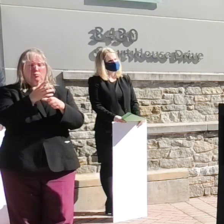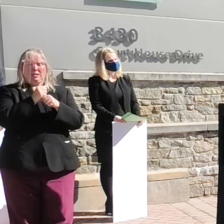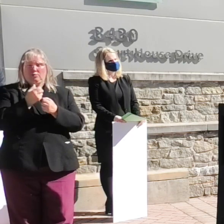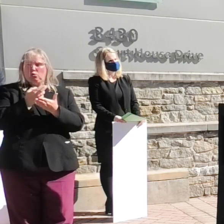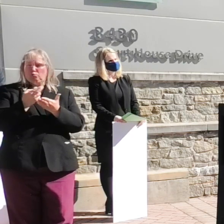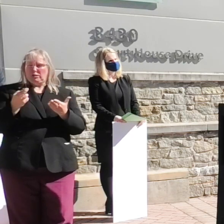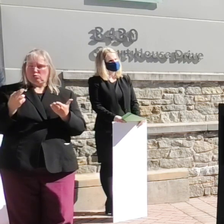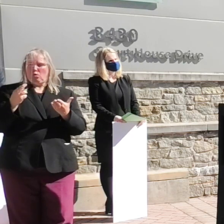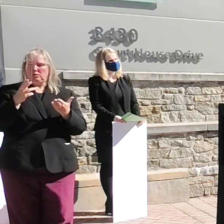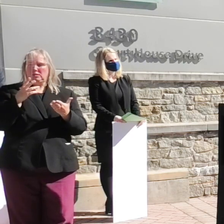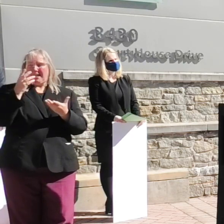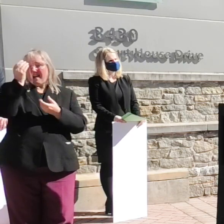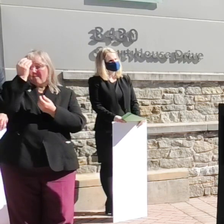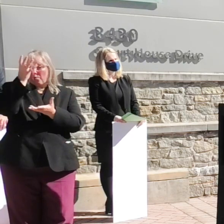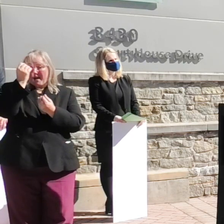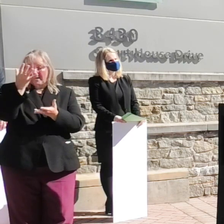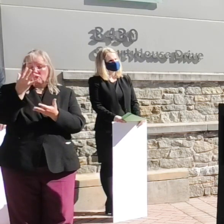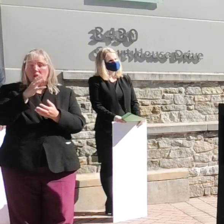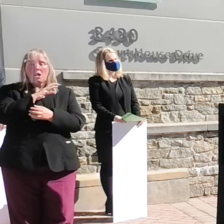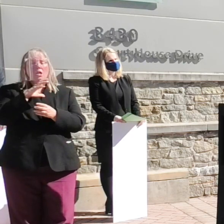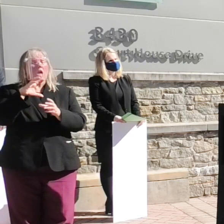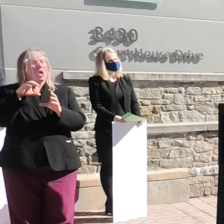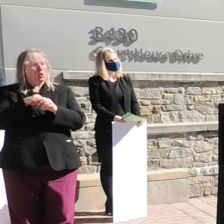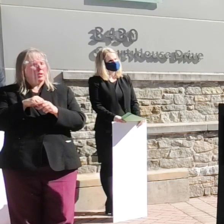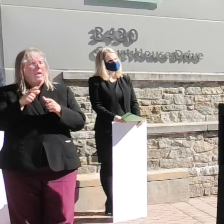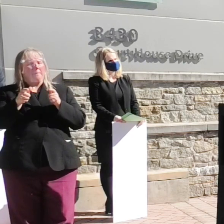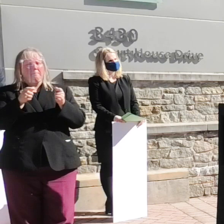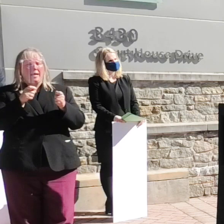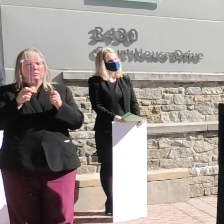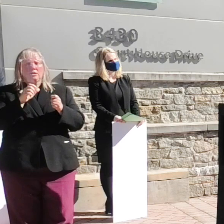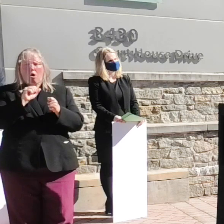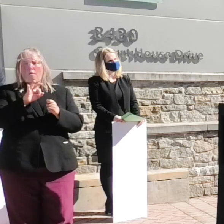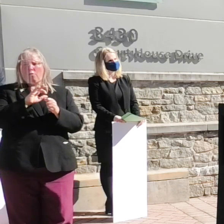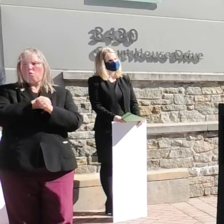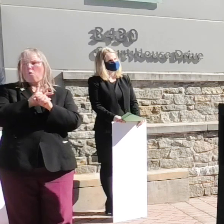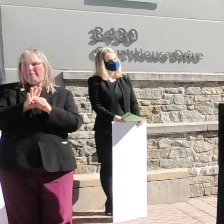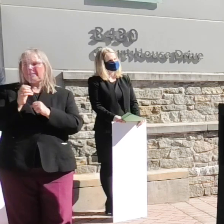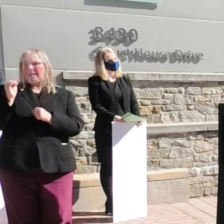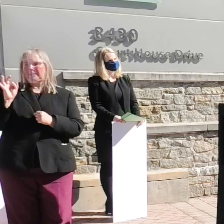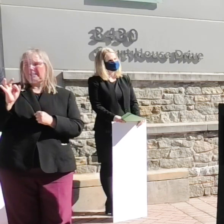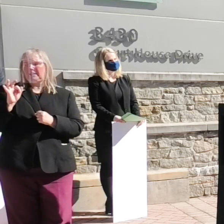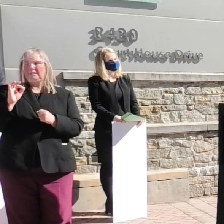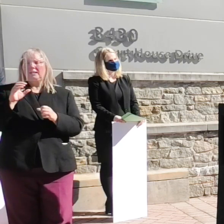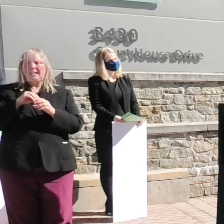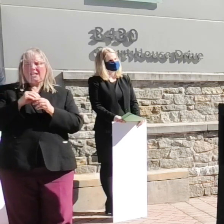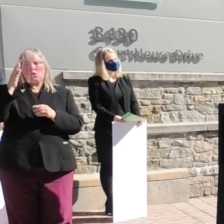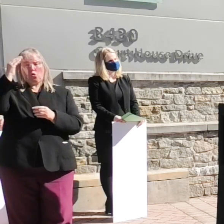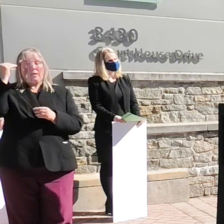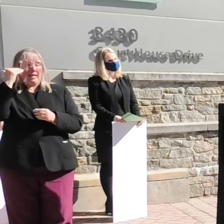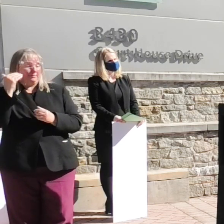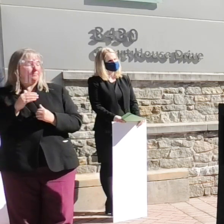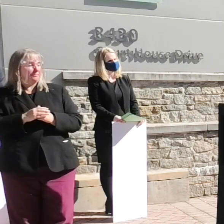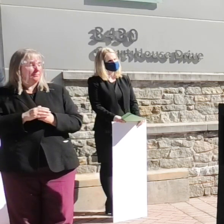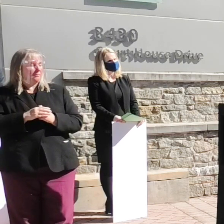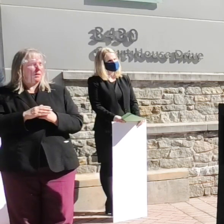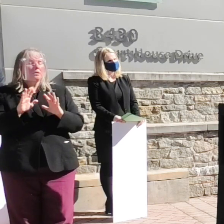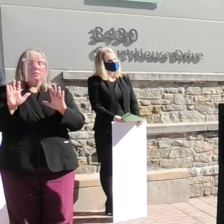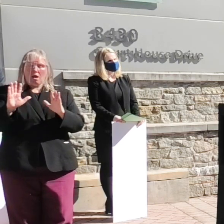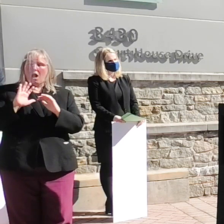information include management of COVID-19 in Korean however